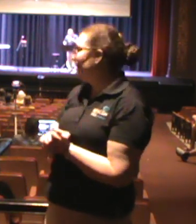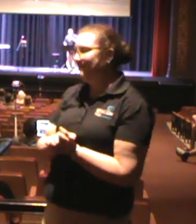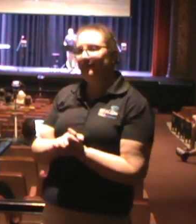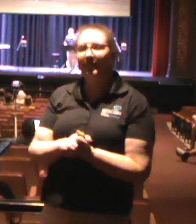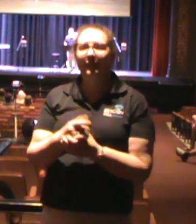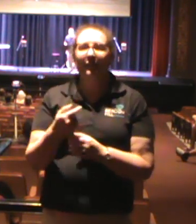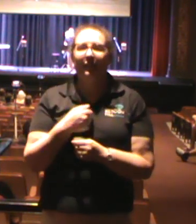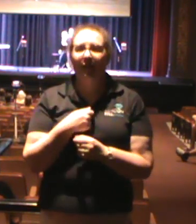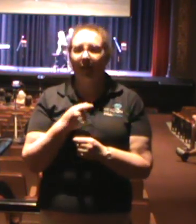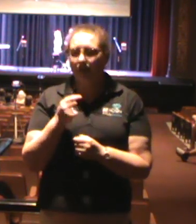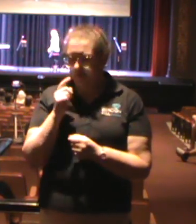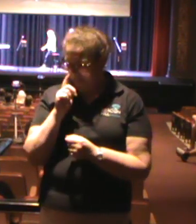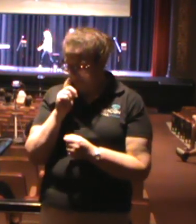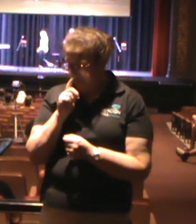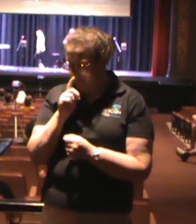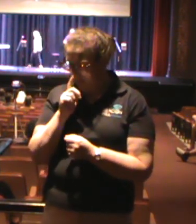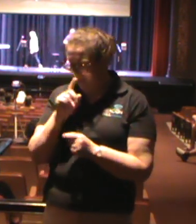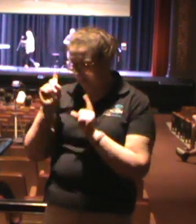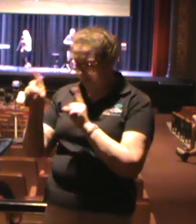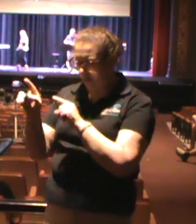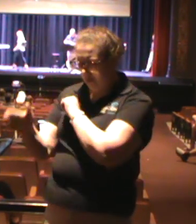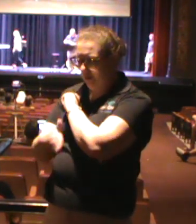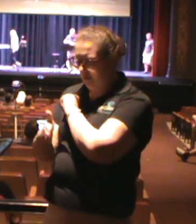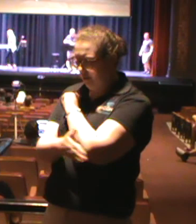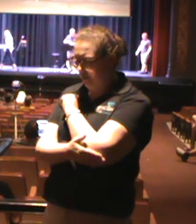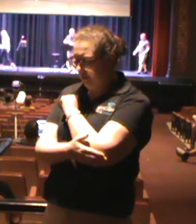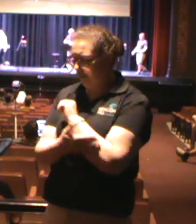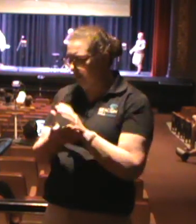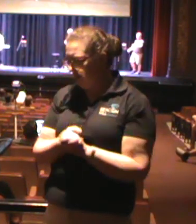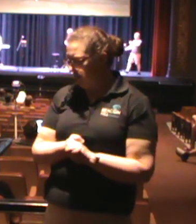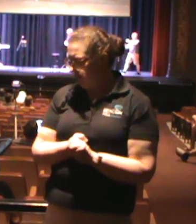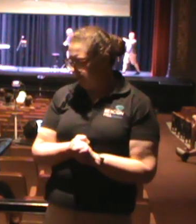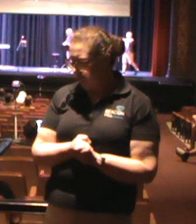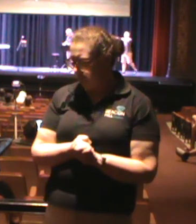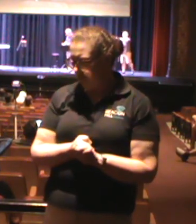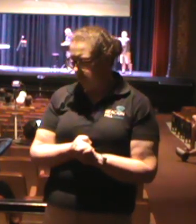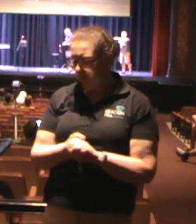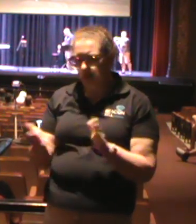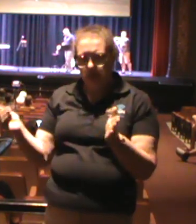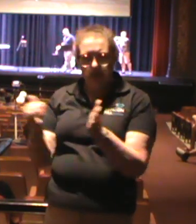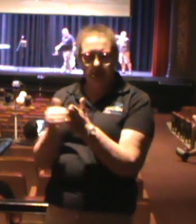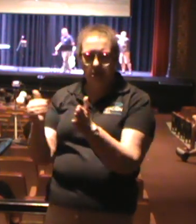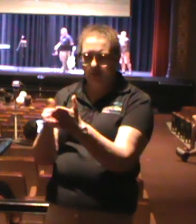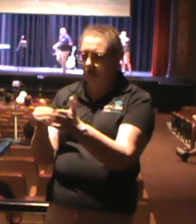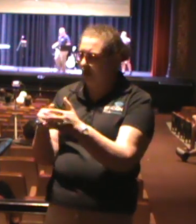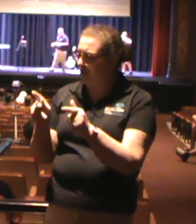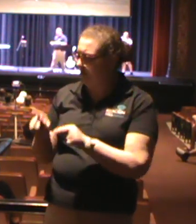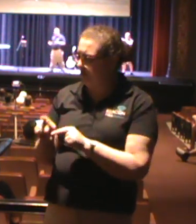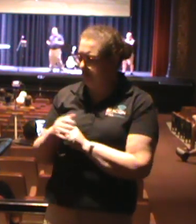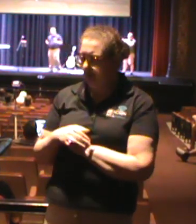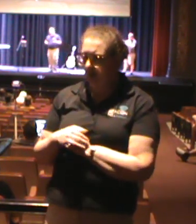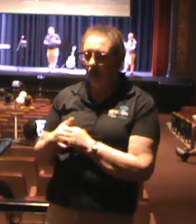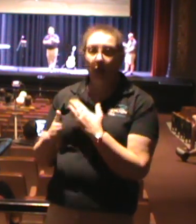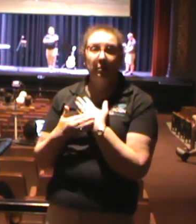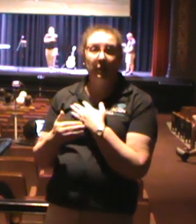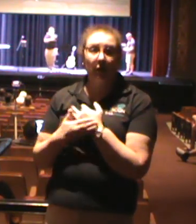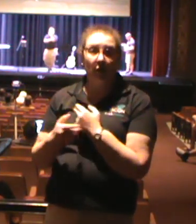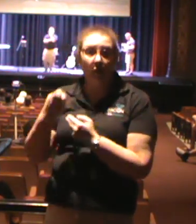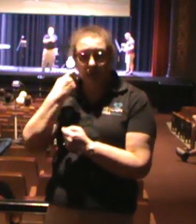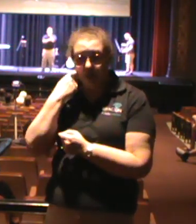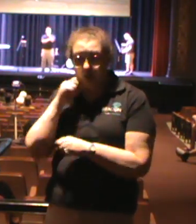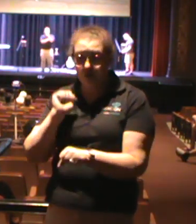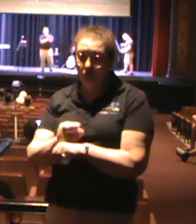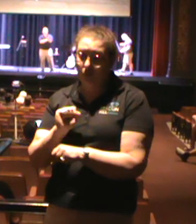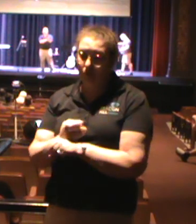was over there, about a hundred and thousands of people. I had been called to actually work with